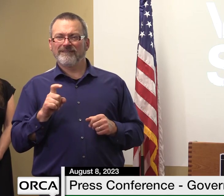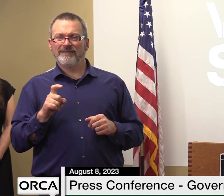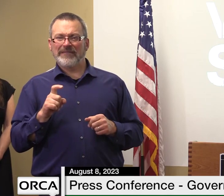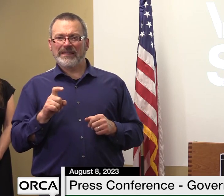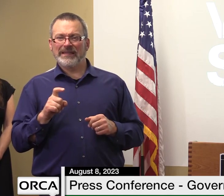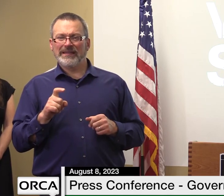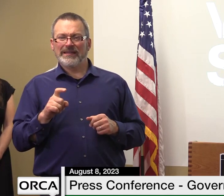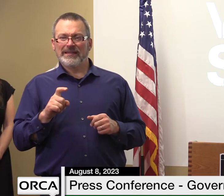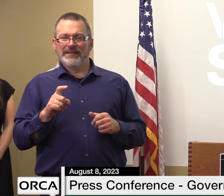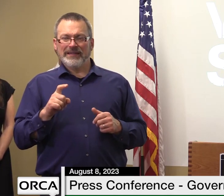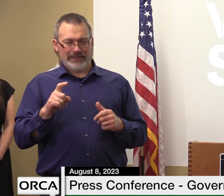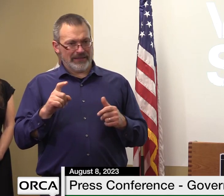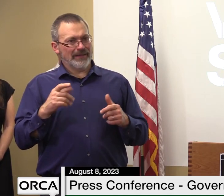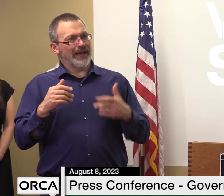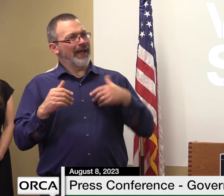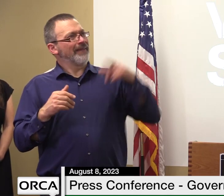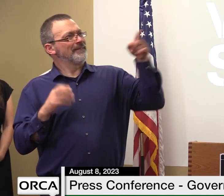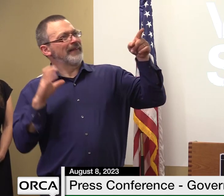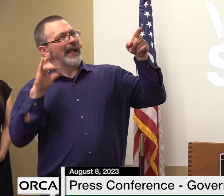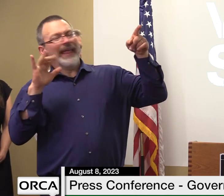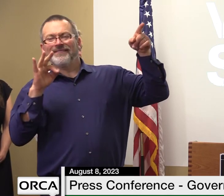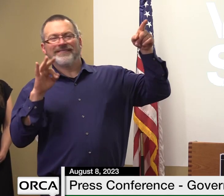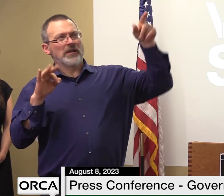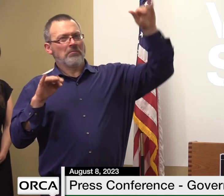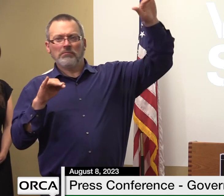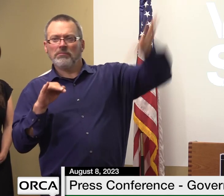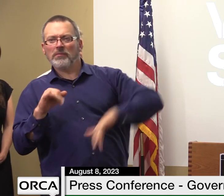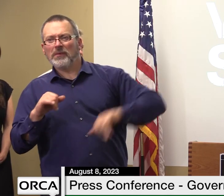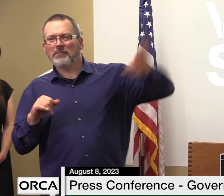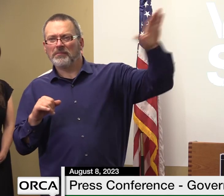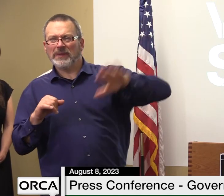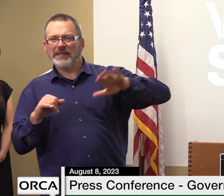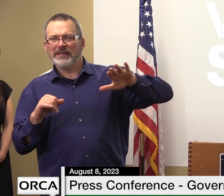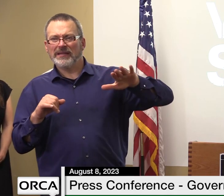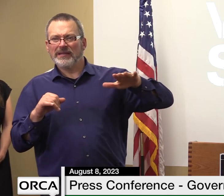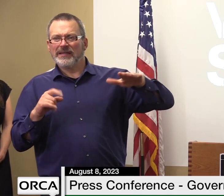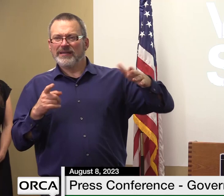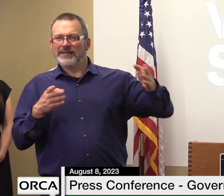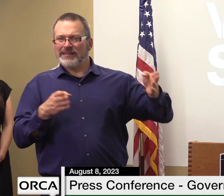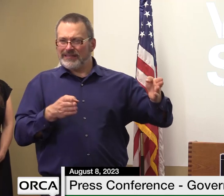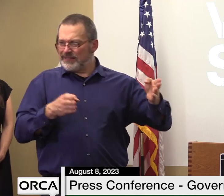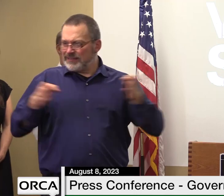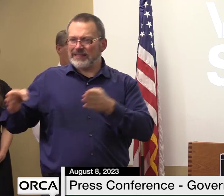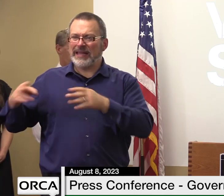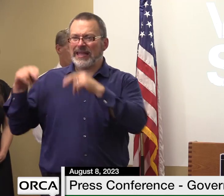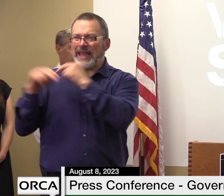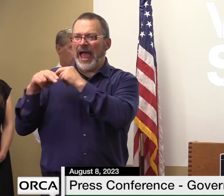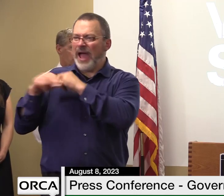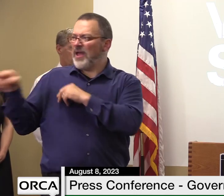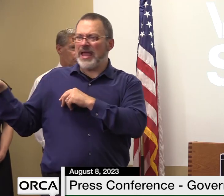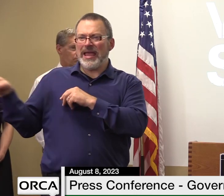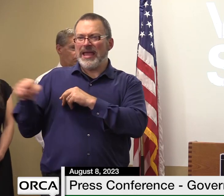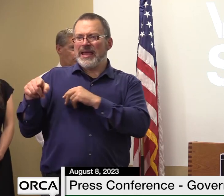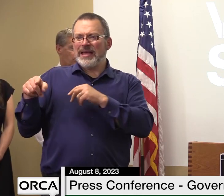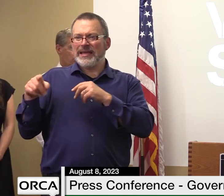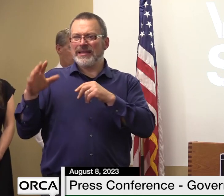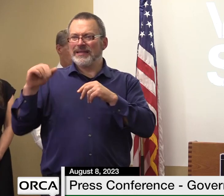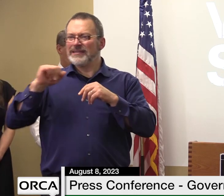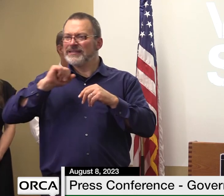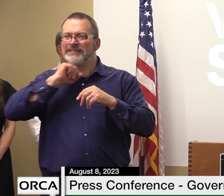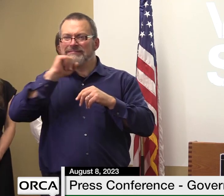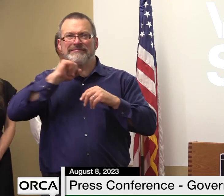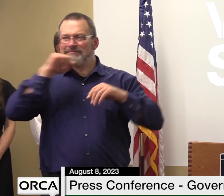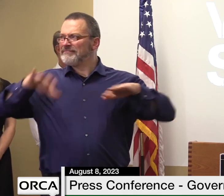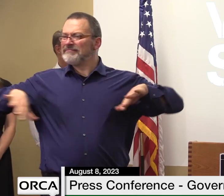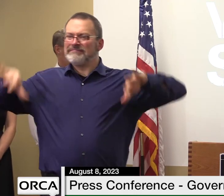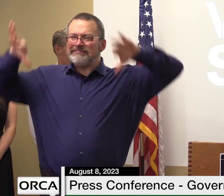cliff how do you fix a highway that's in a narrow channel between two cliffs of granite or whatever i mean how do you do